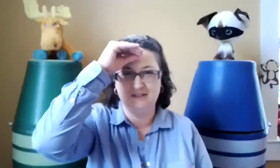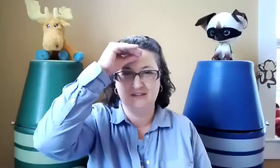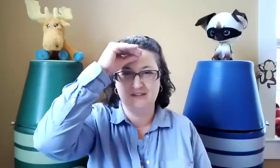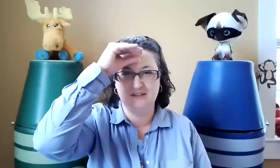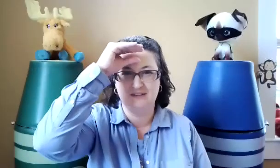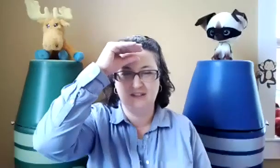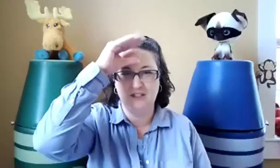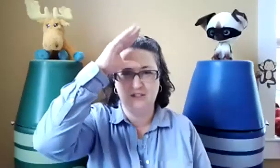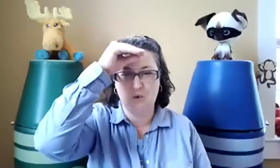do boy?